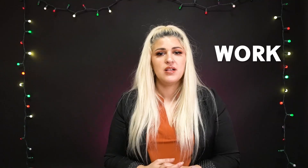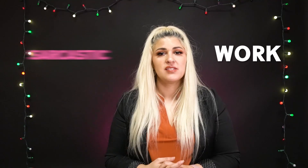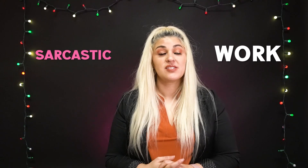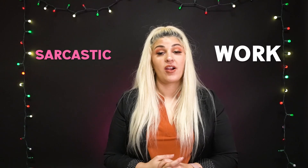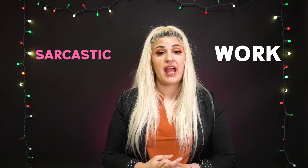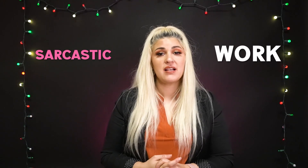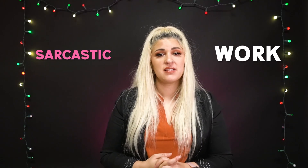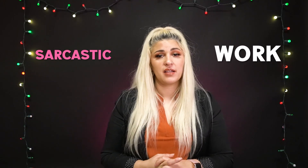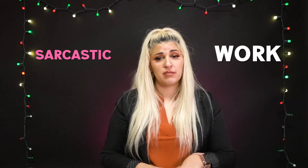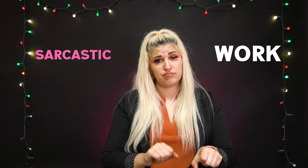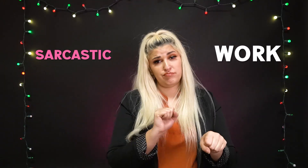sarcastic